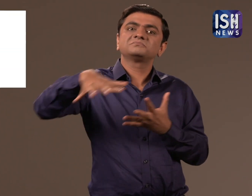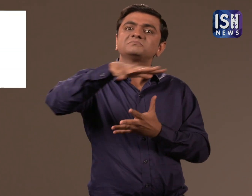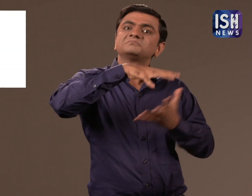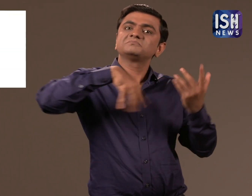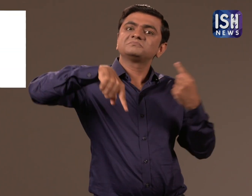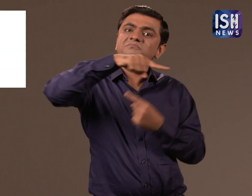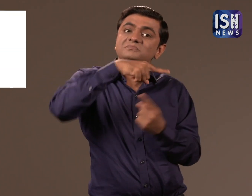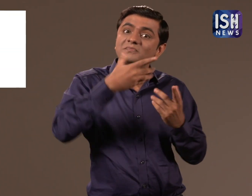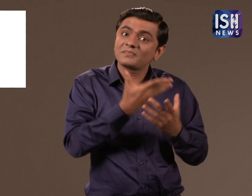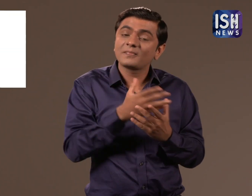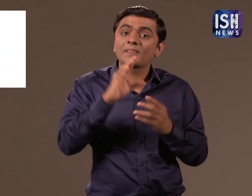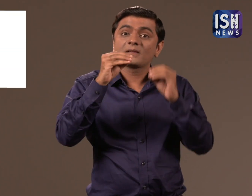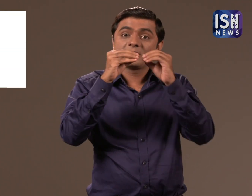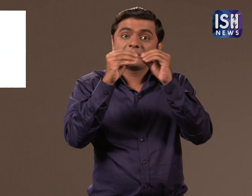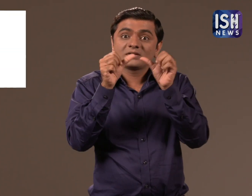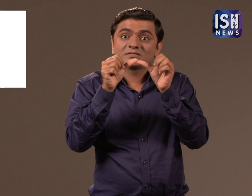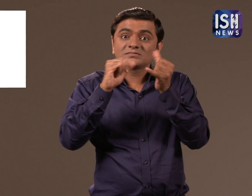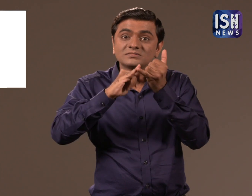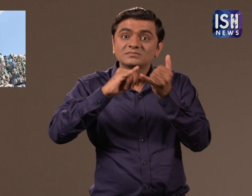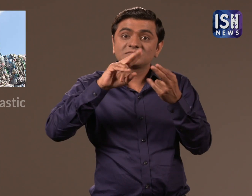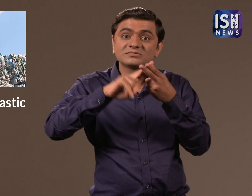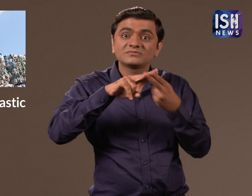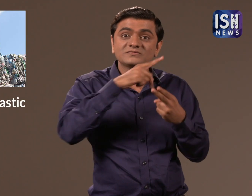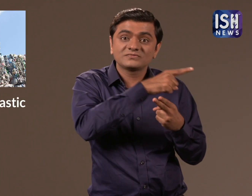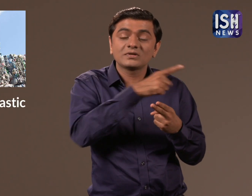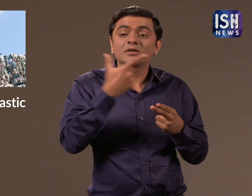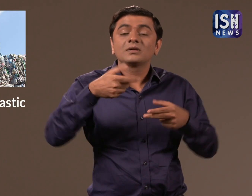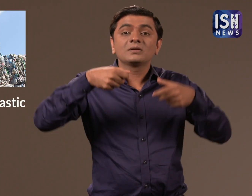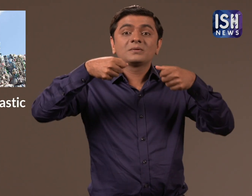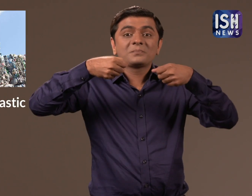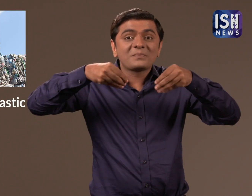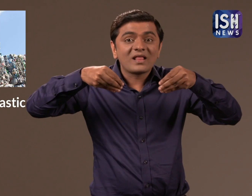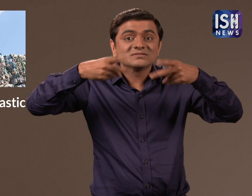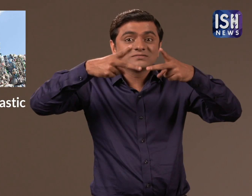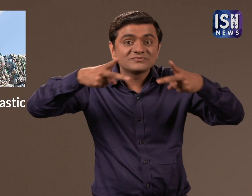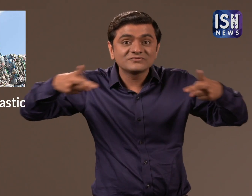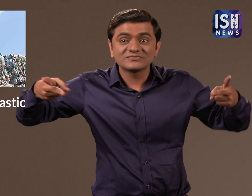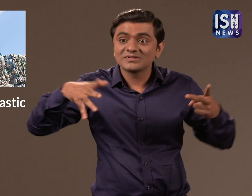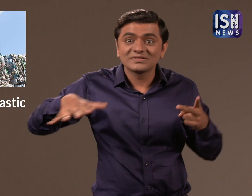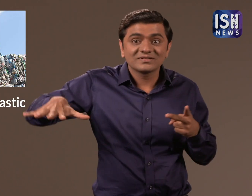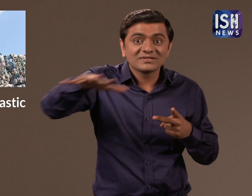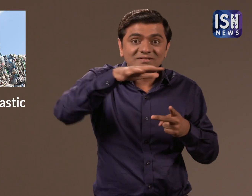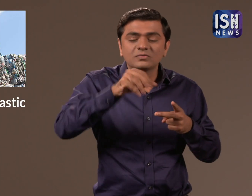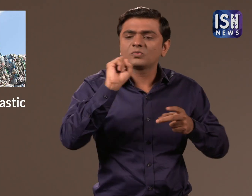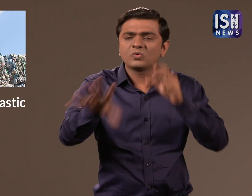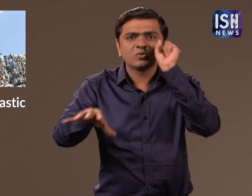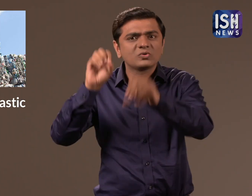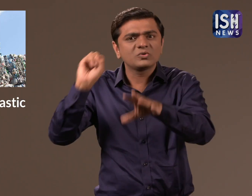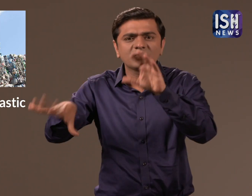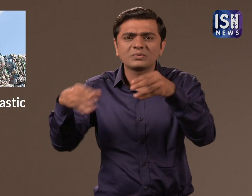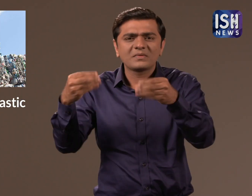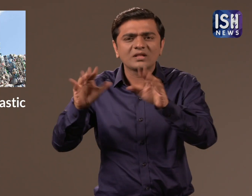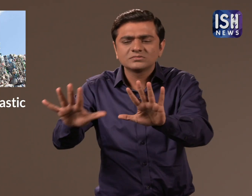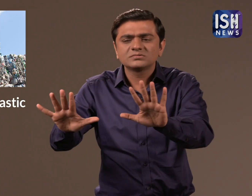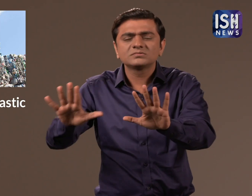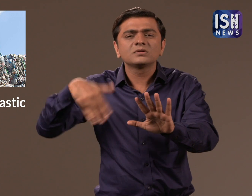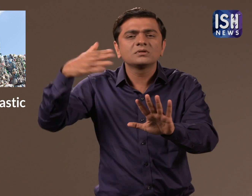recycle. BASF has also created a type of plastic that can be used as compost. This type of plastic can easily